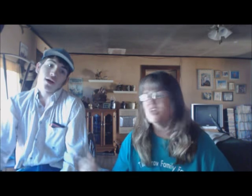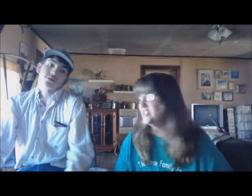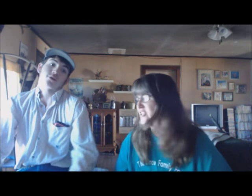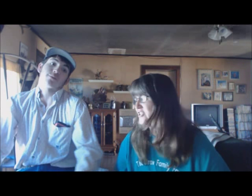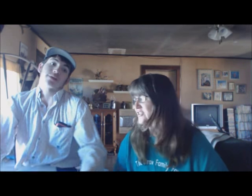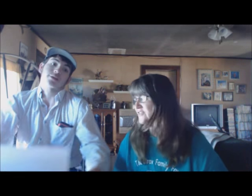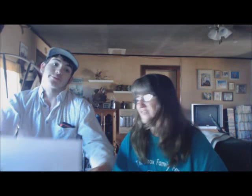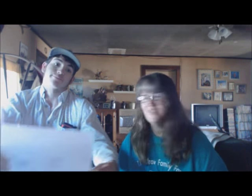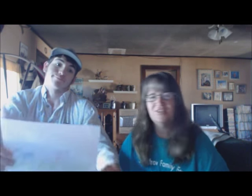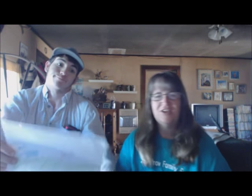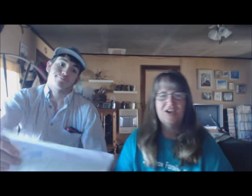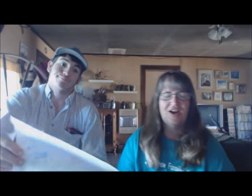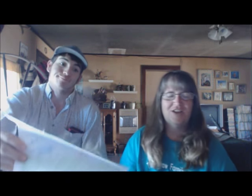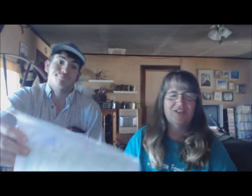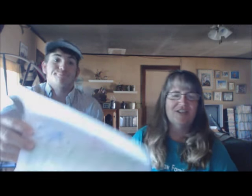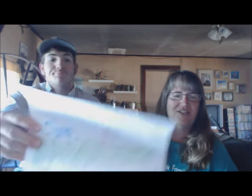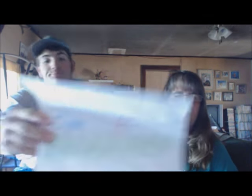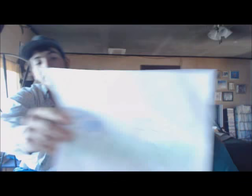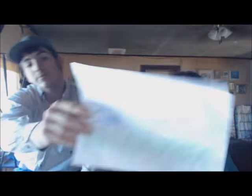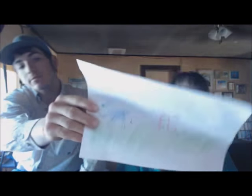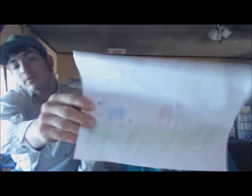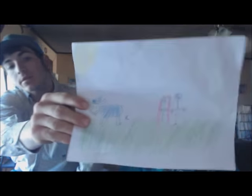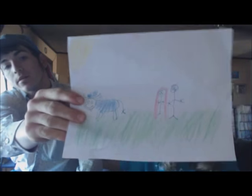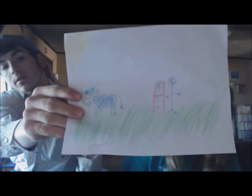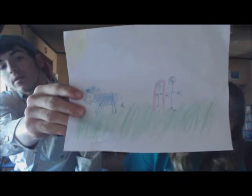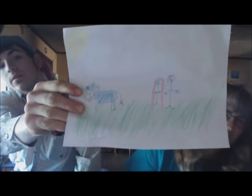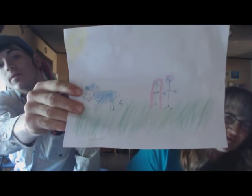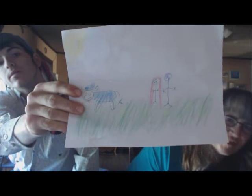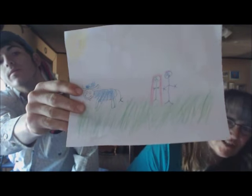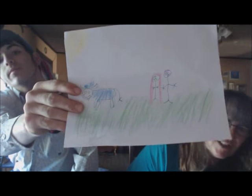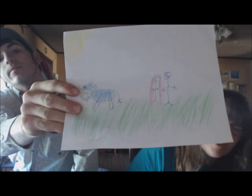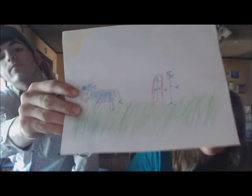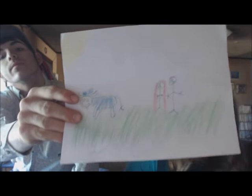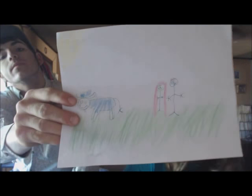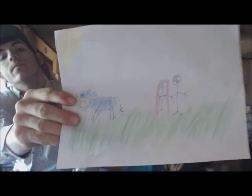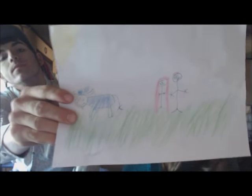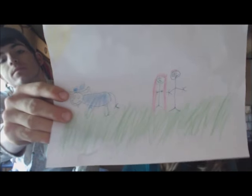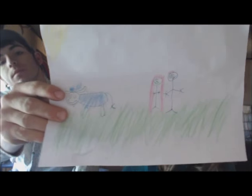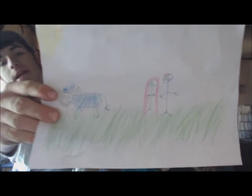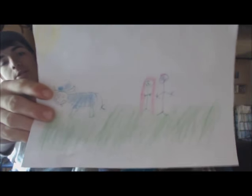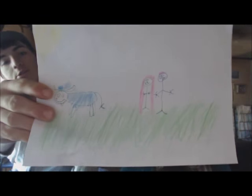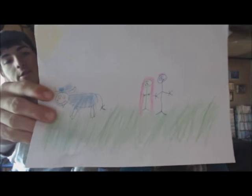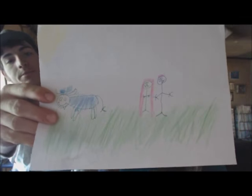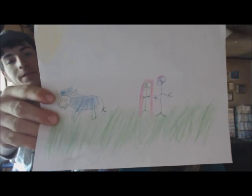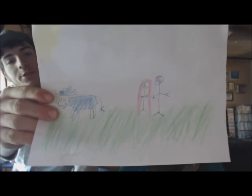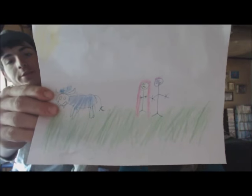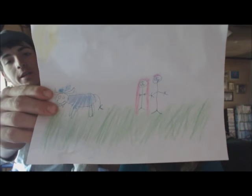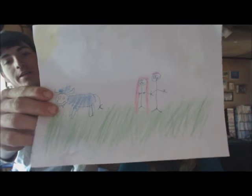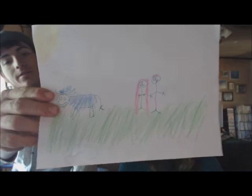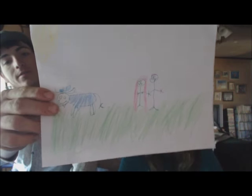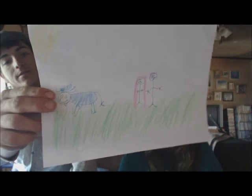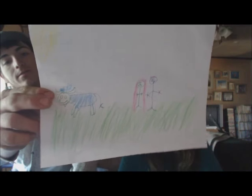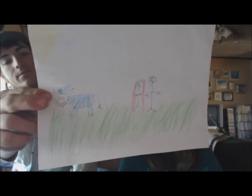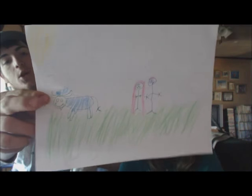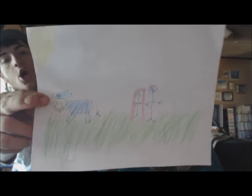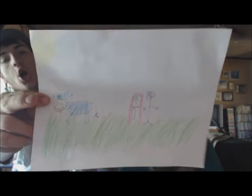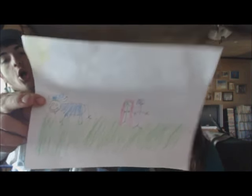I drew a picture. R.J. took part in his first collaboration. I drew this picture, guys. He did.